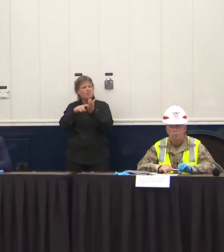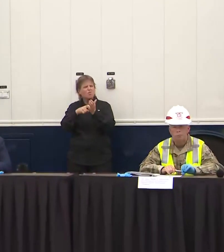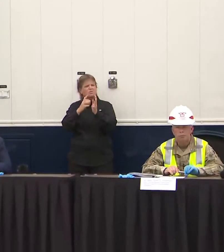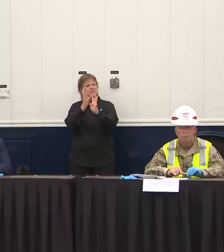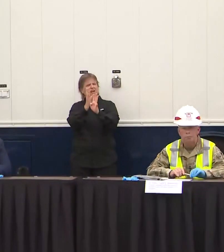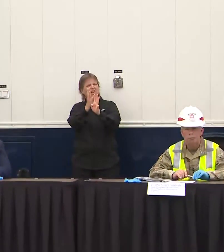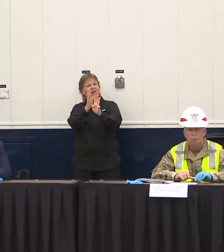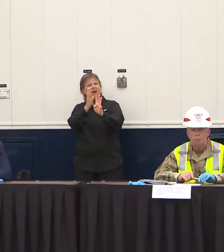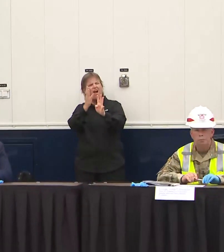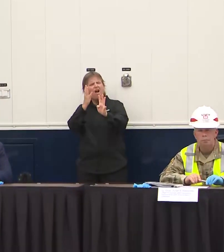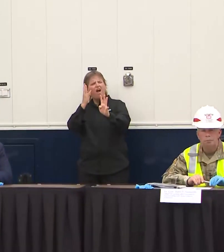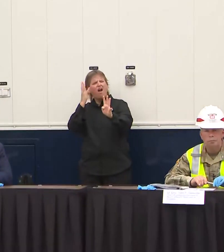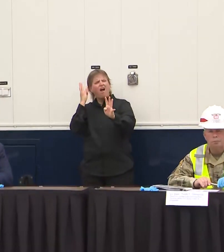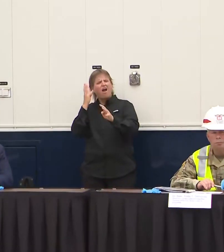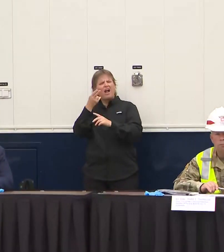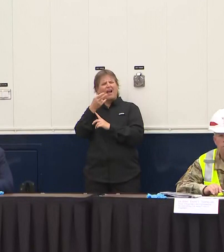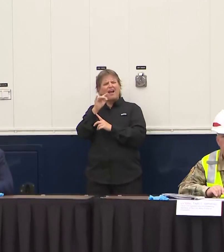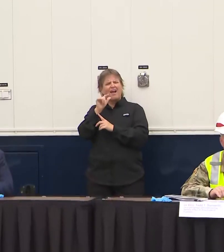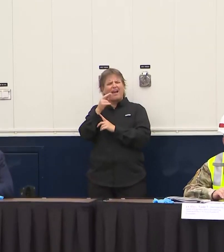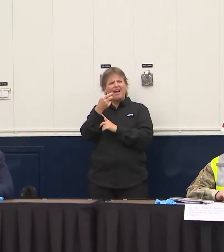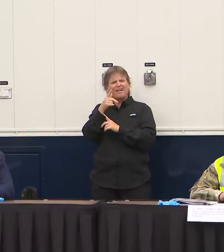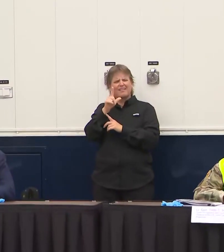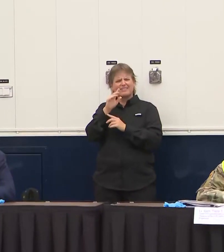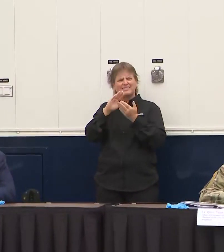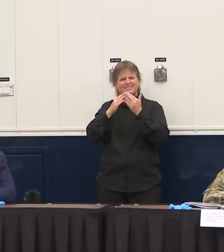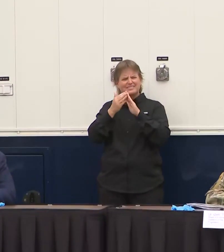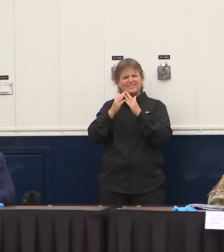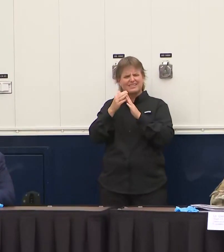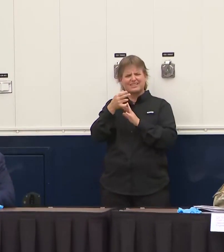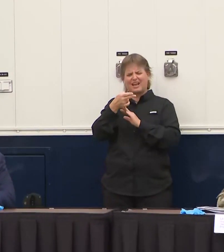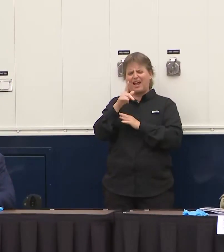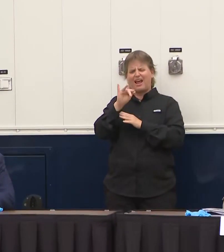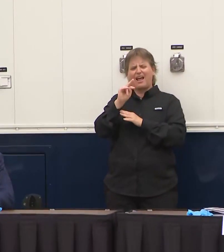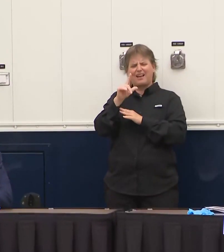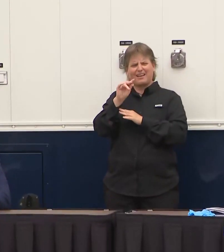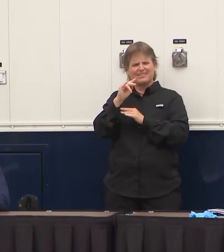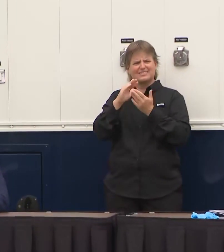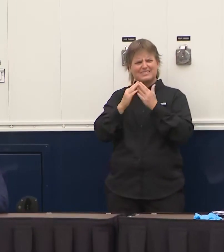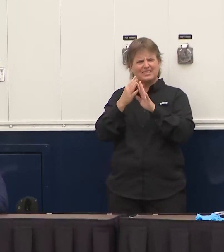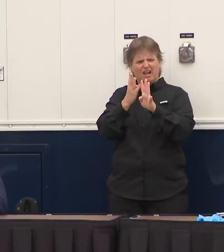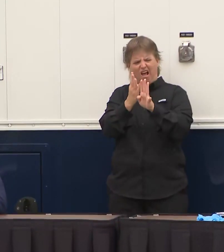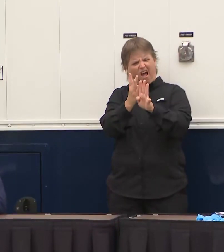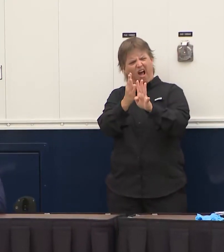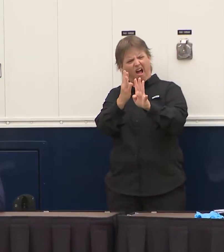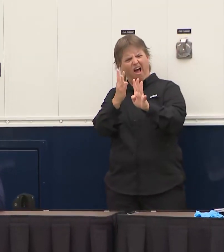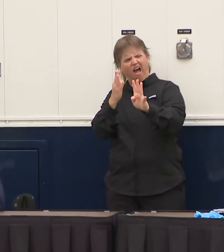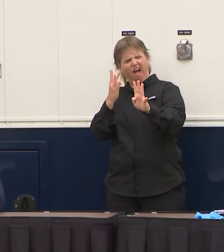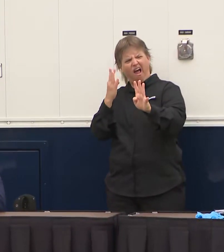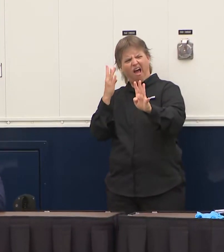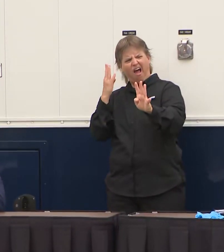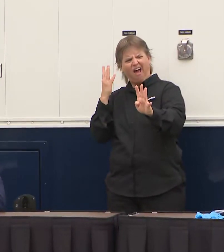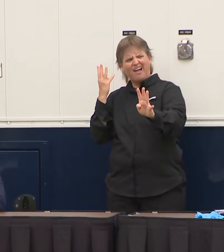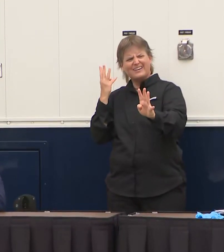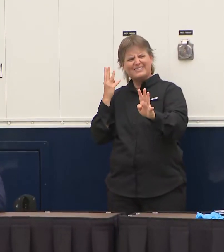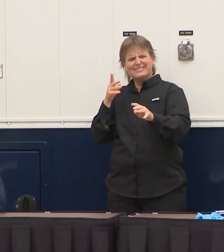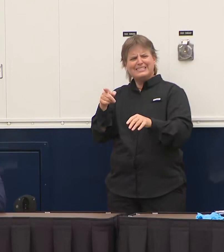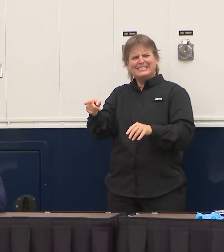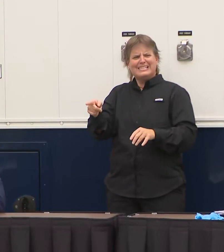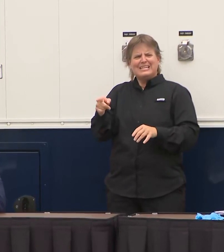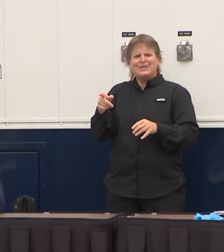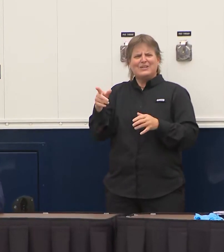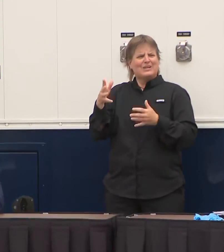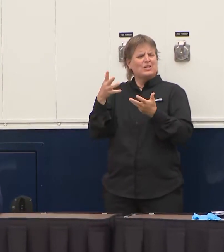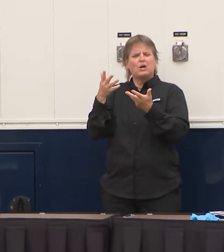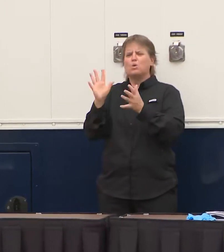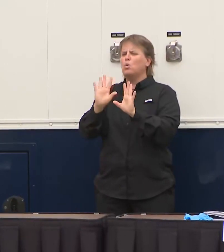line so social distancing is important you know some people don't have access online obviously the website was